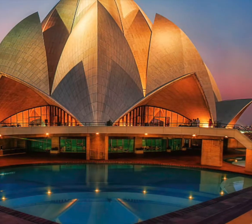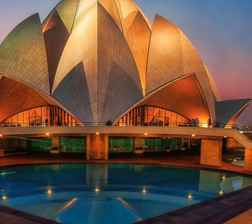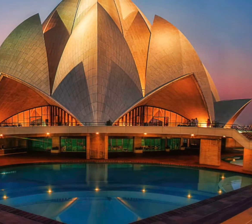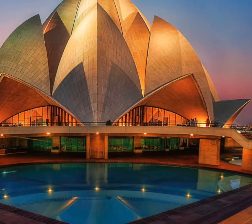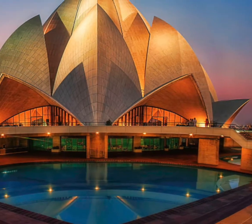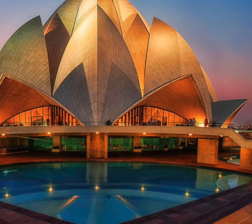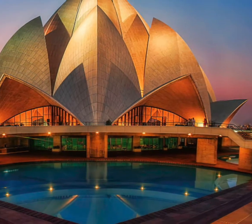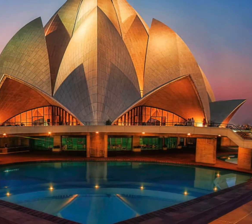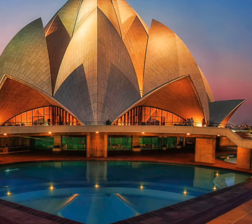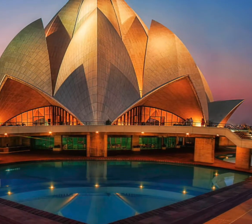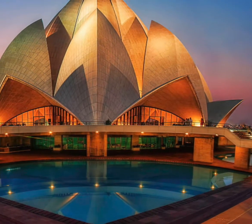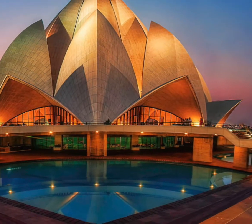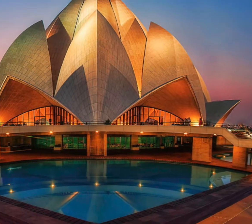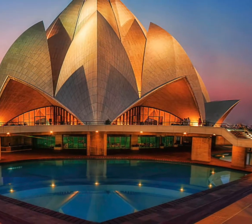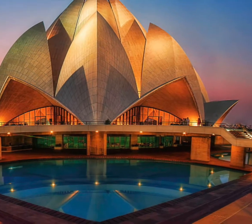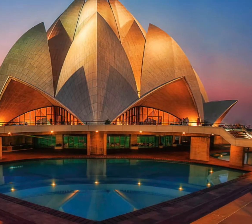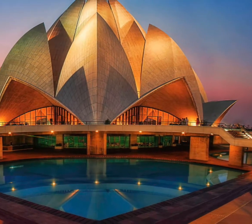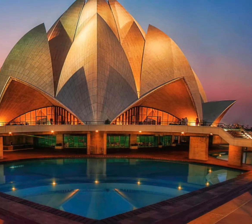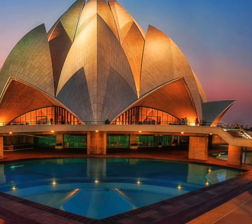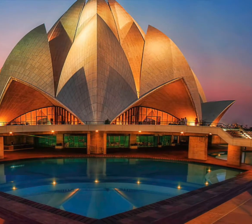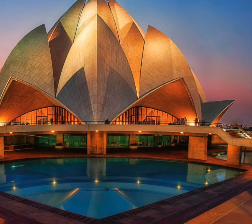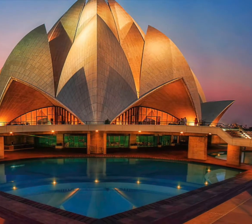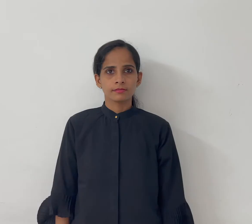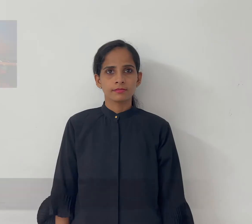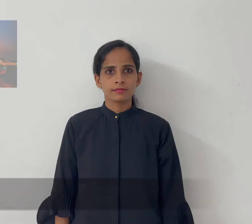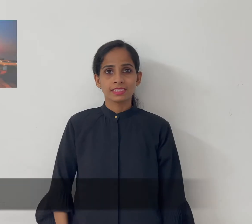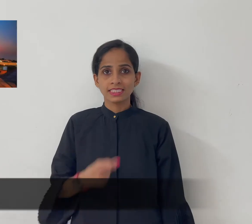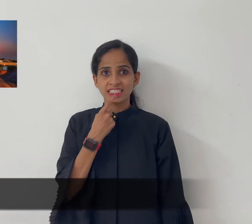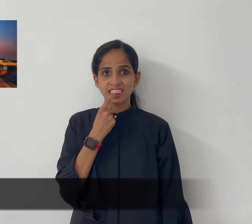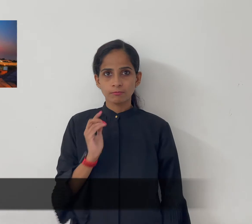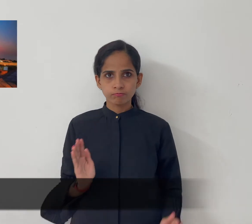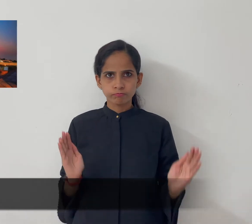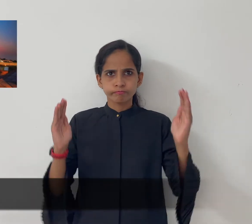lotus temple lotus temple